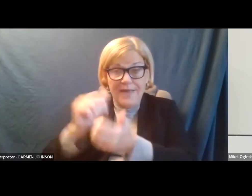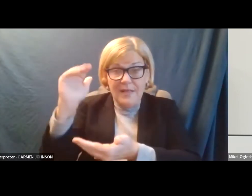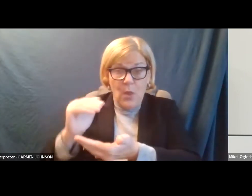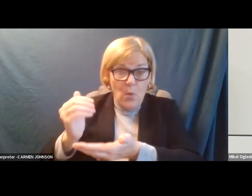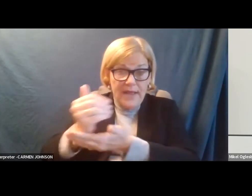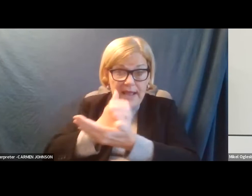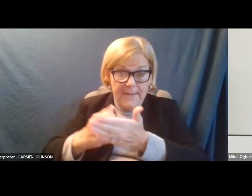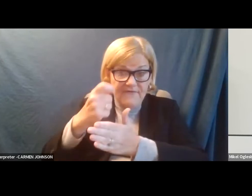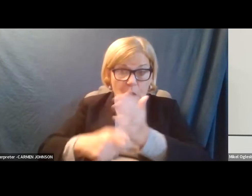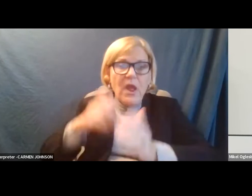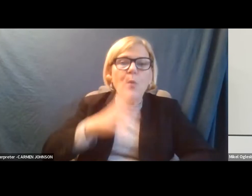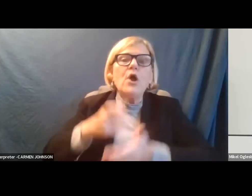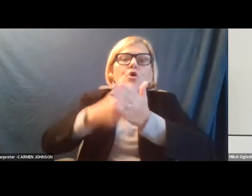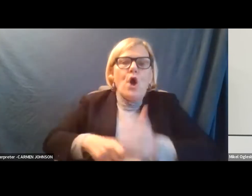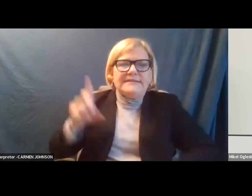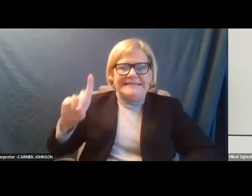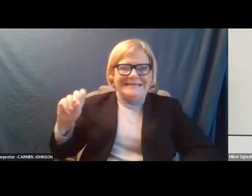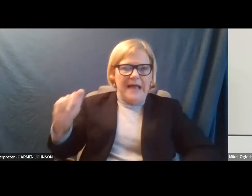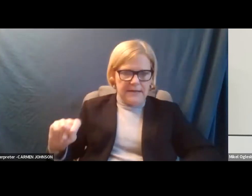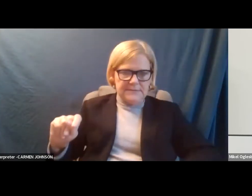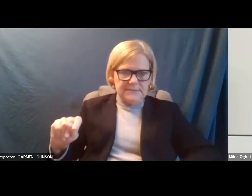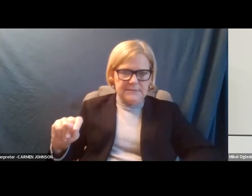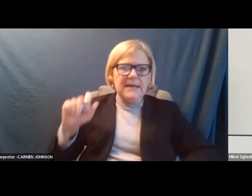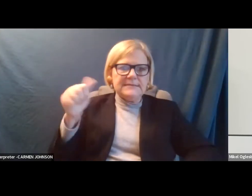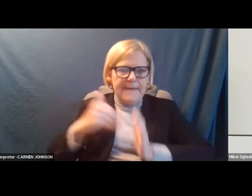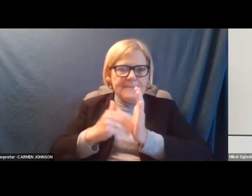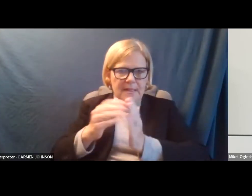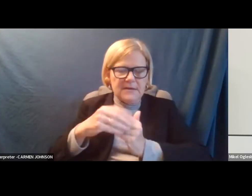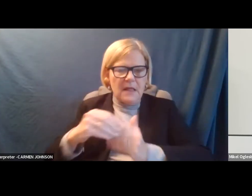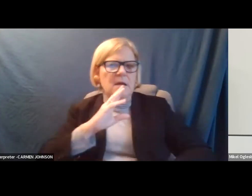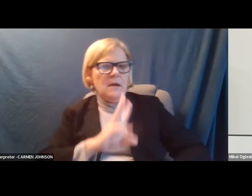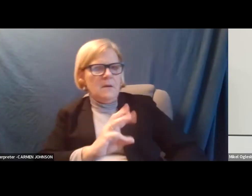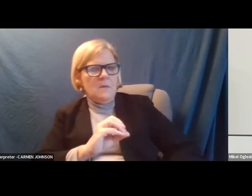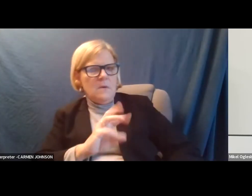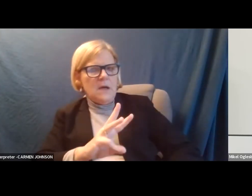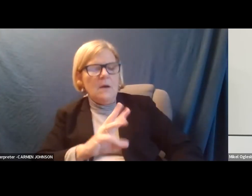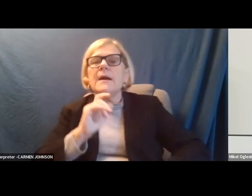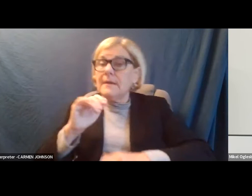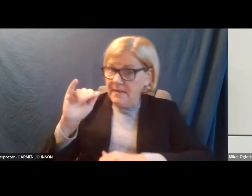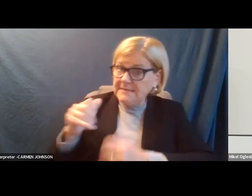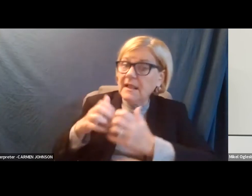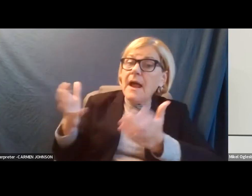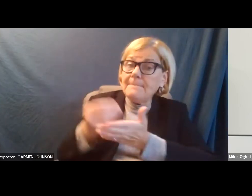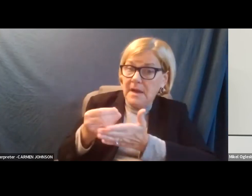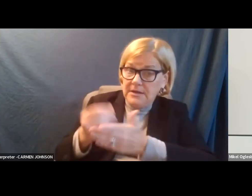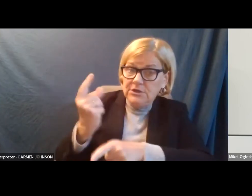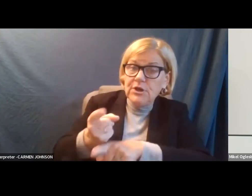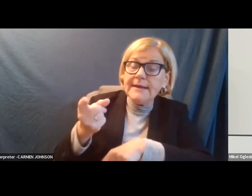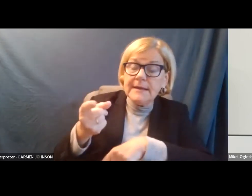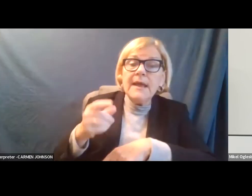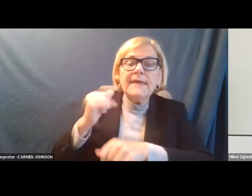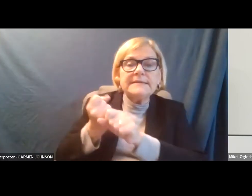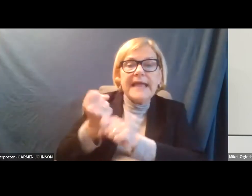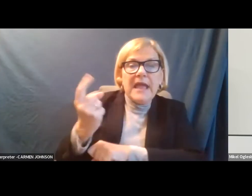income fare, it would cost DDOT $10 million. That, yeah, that's a lot of money. That, that is